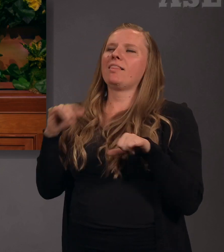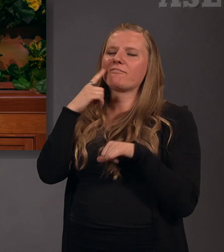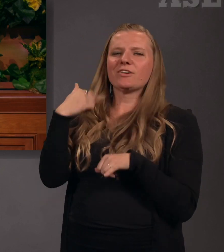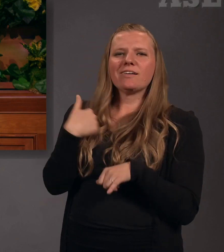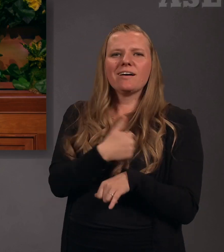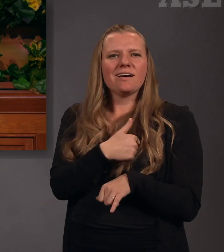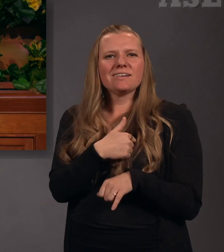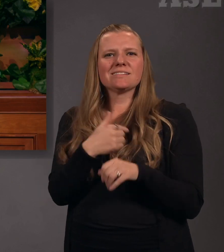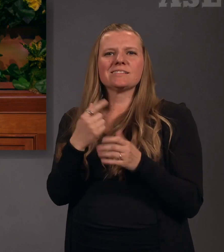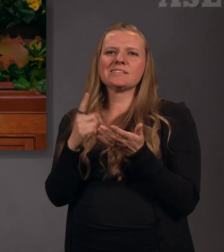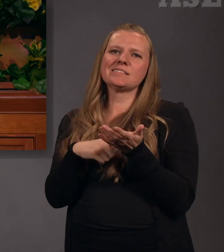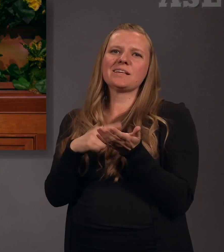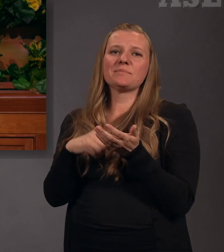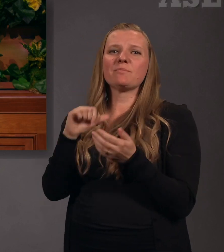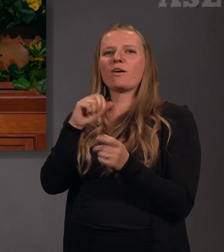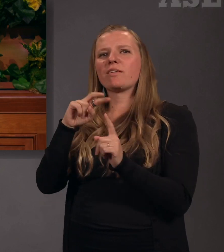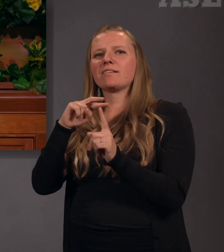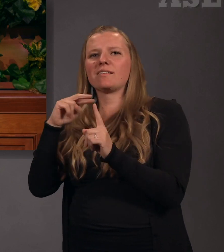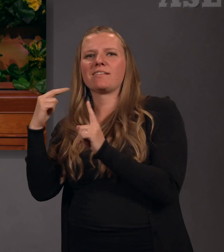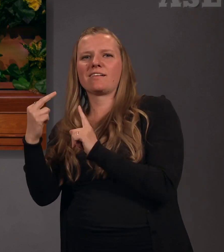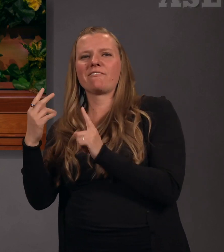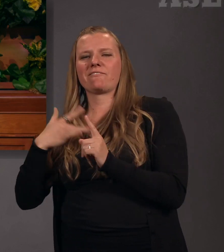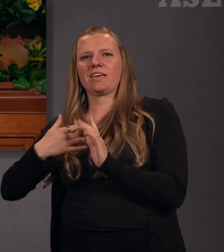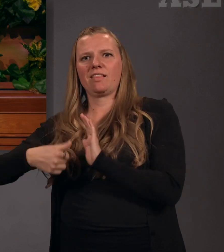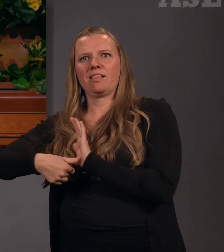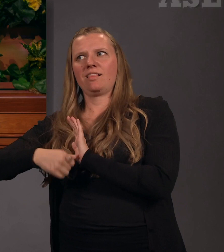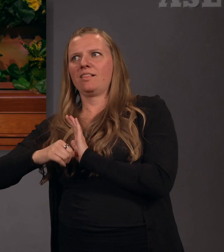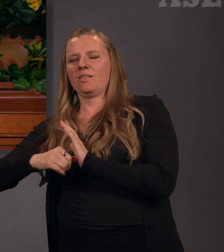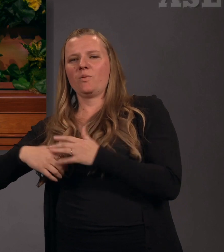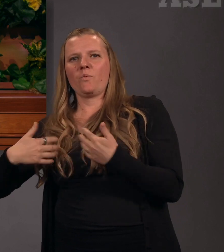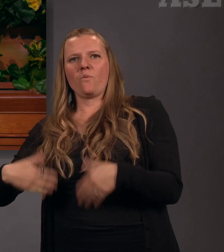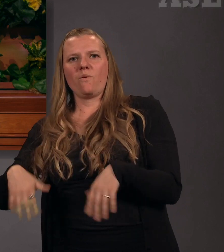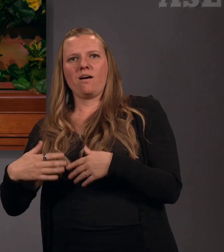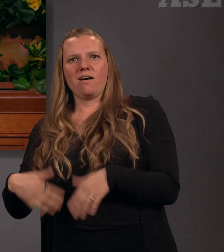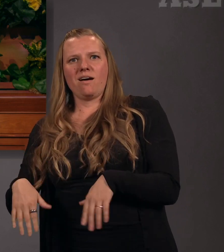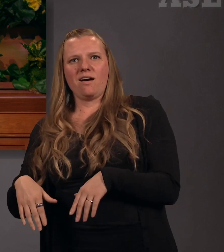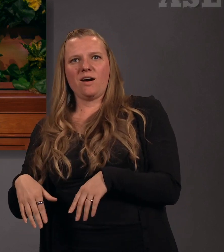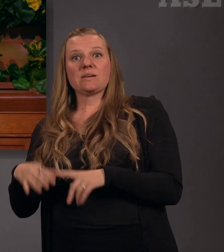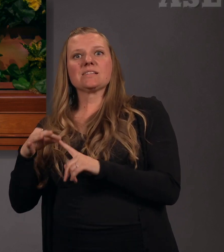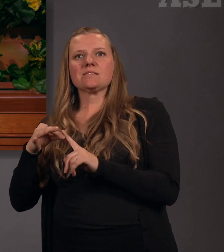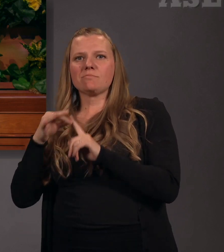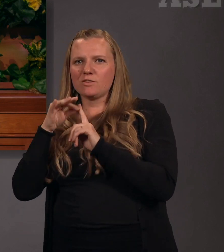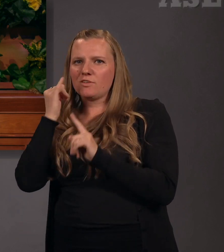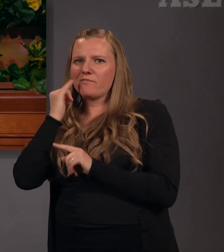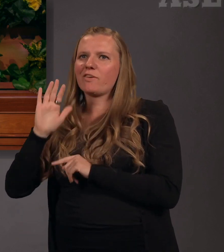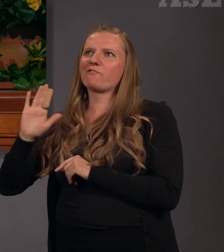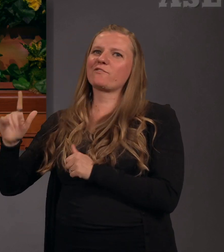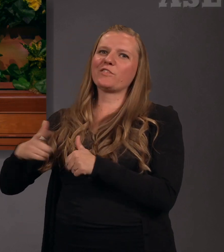in its splendor and majesty by those who hear it or feel it for the very first time.